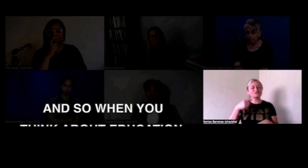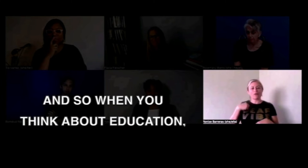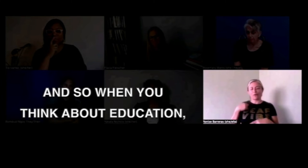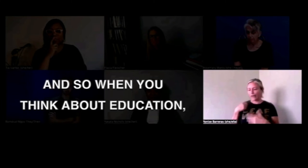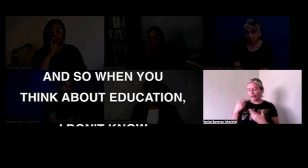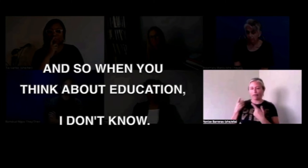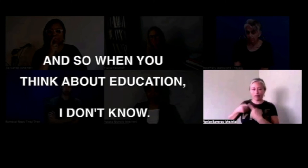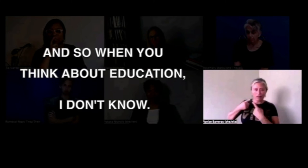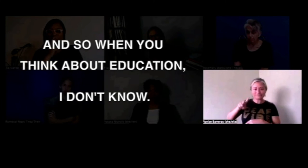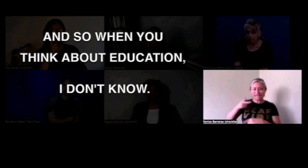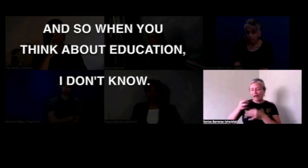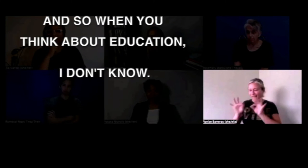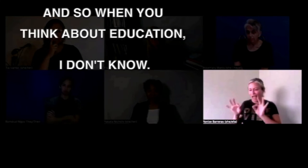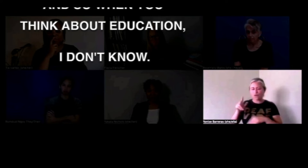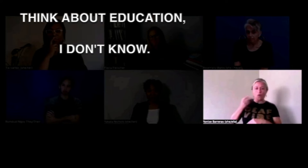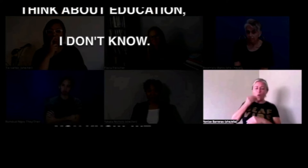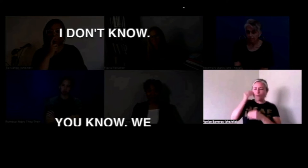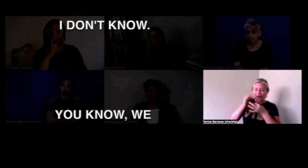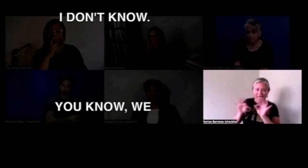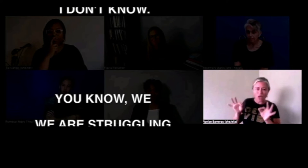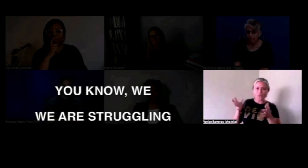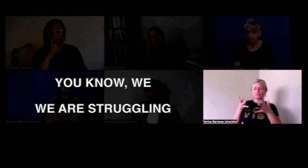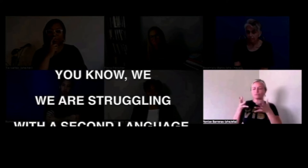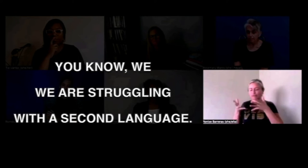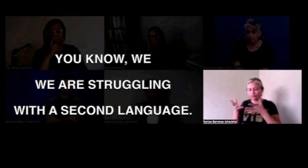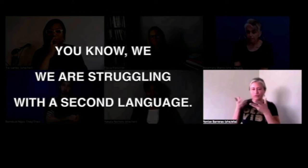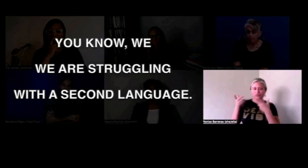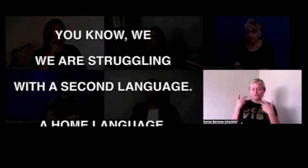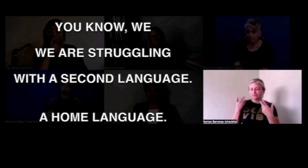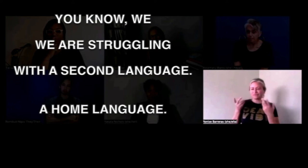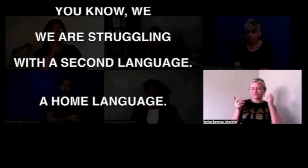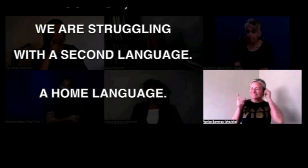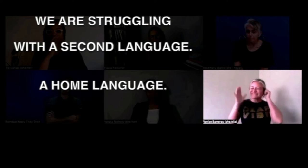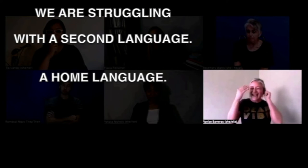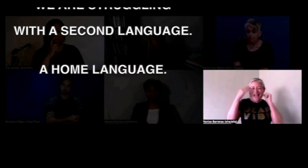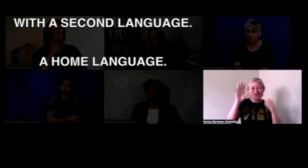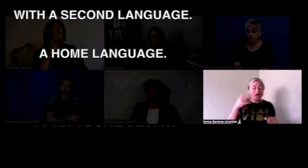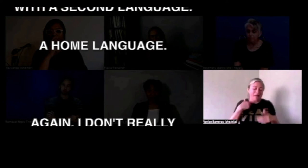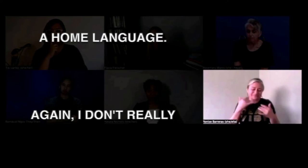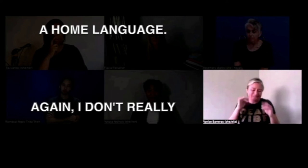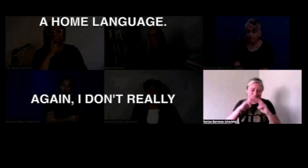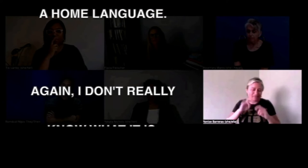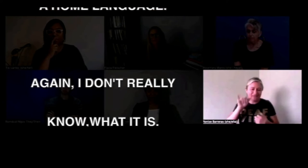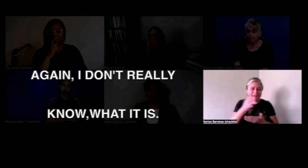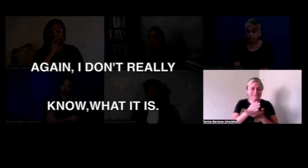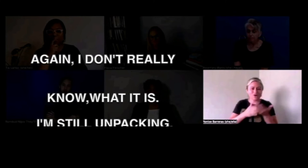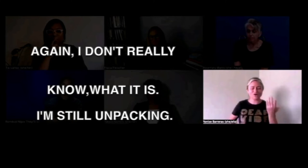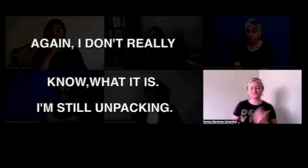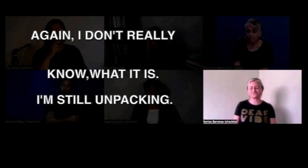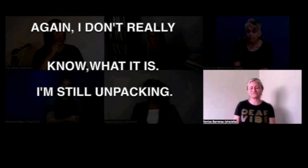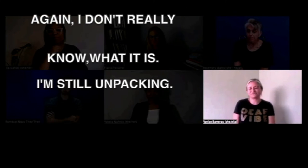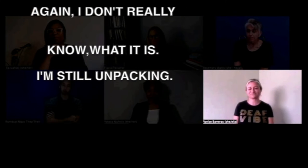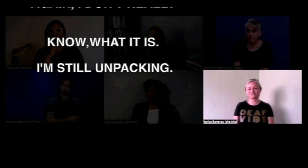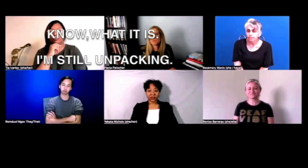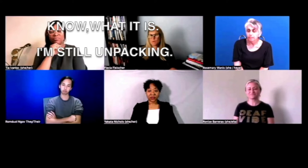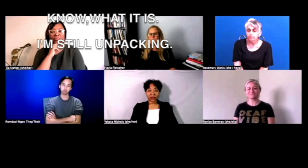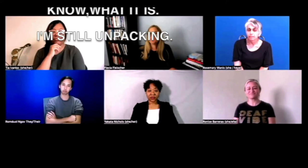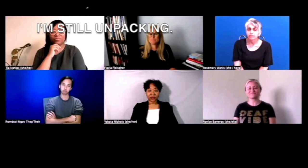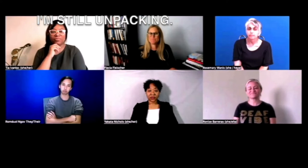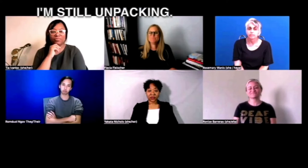education, I don't know, you know, we're struggling with a second language, a home language. Again, I don't really